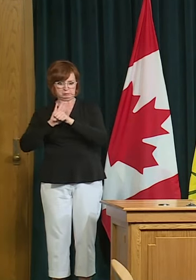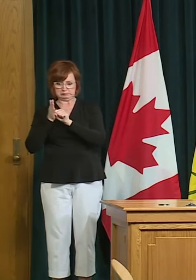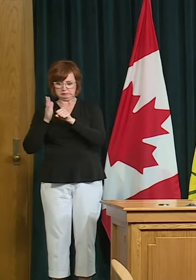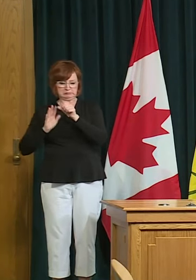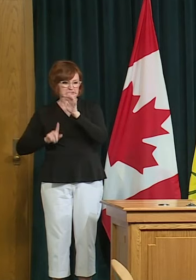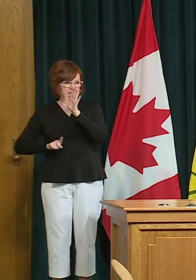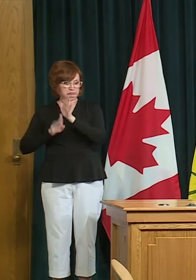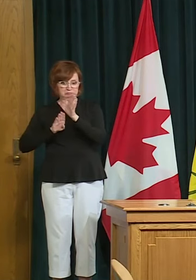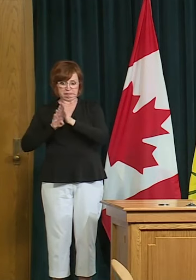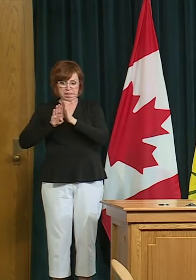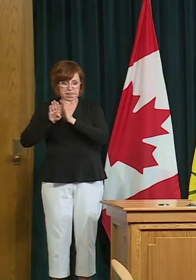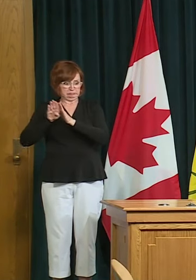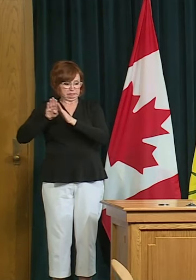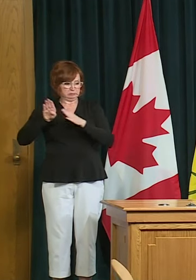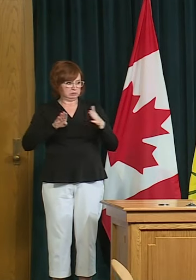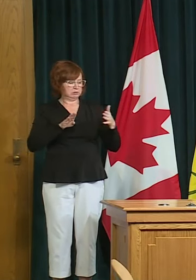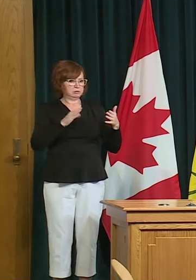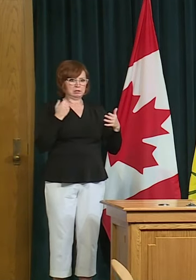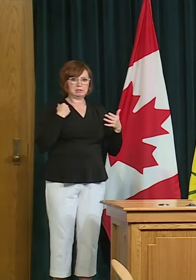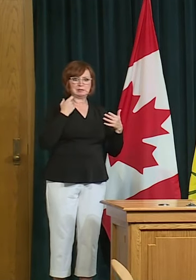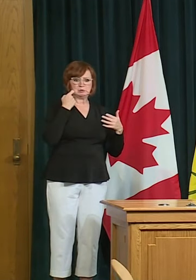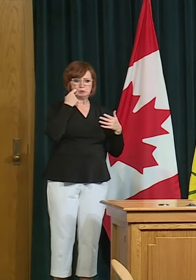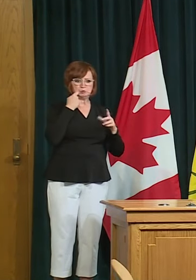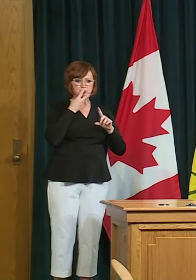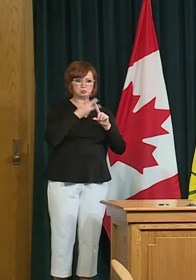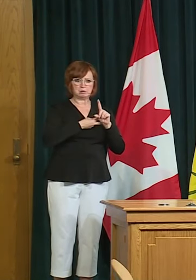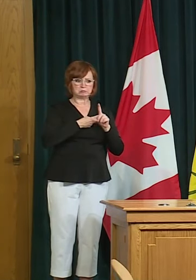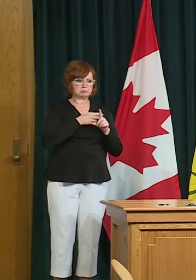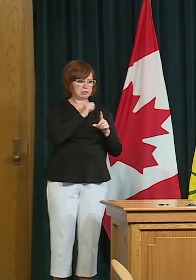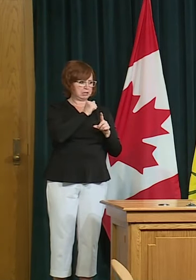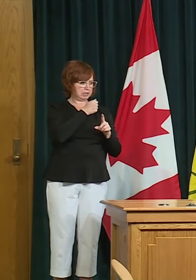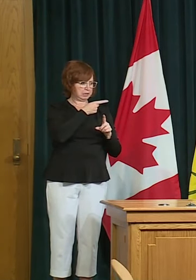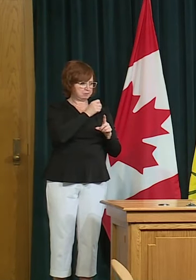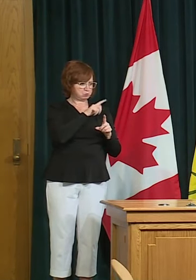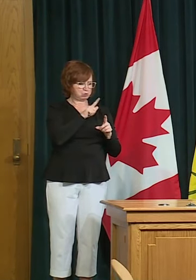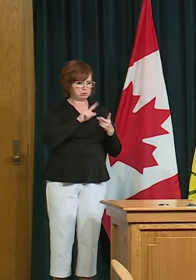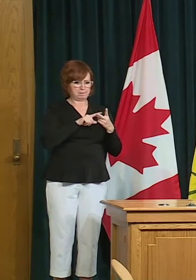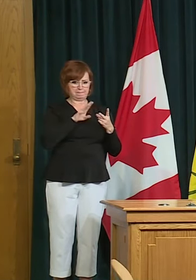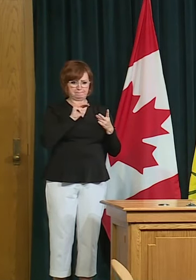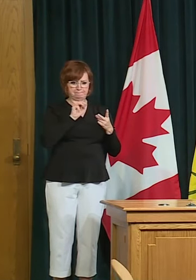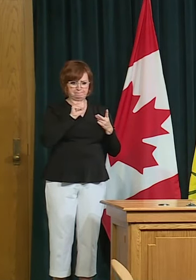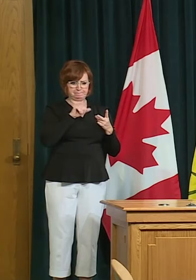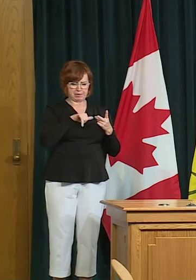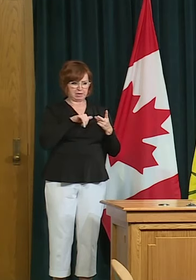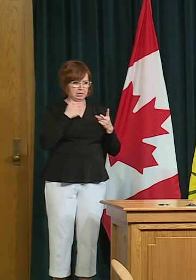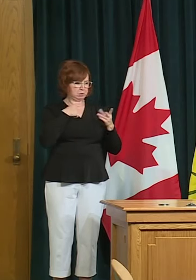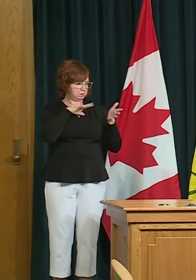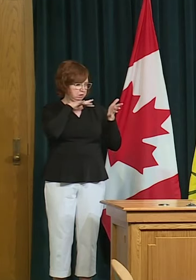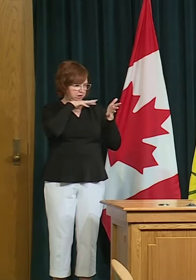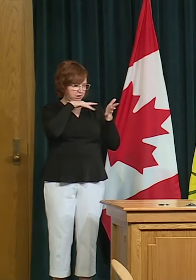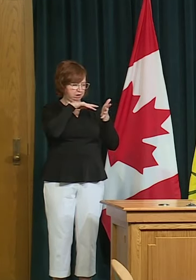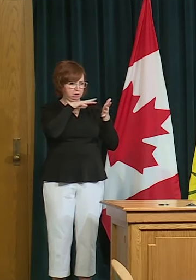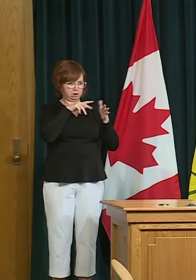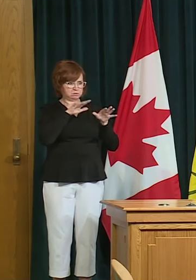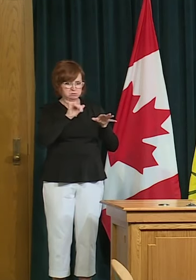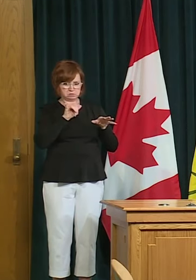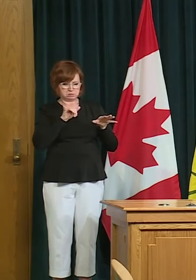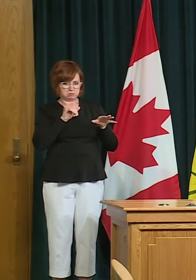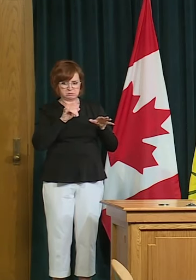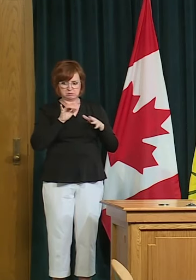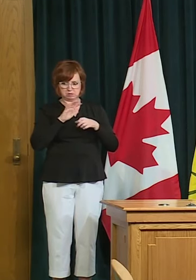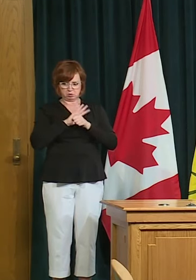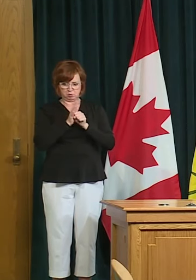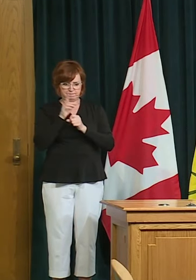of april and may about what really controls the spread of covid and it was very reassuring to see